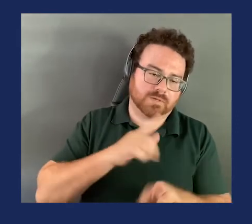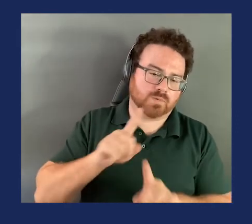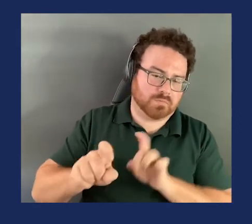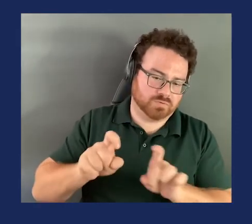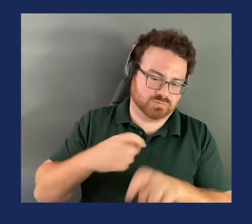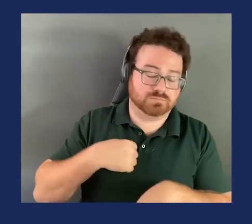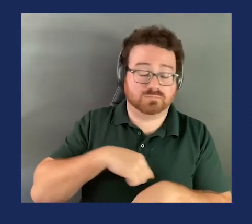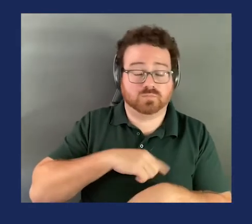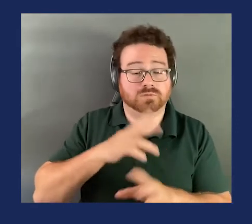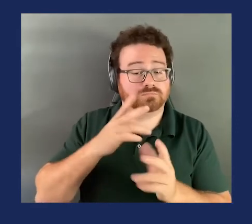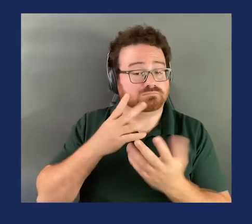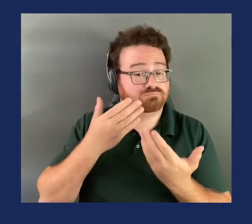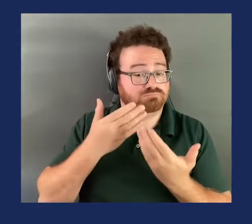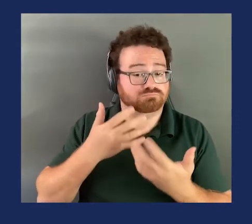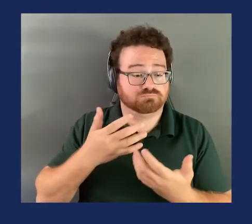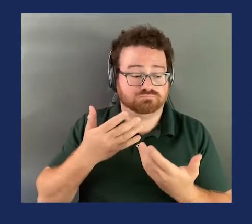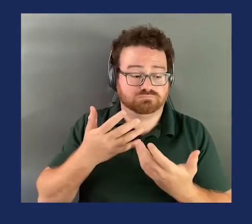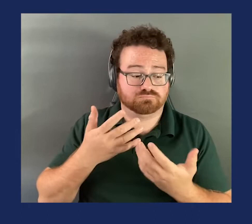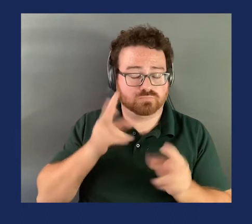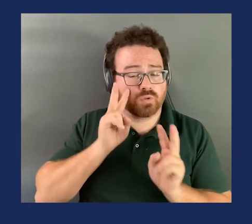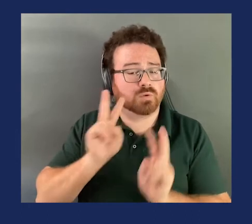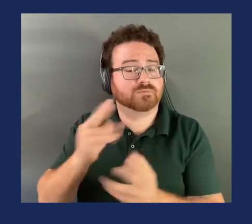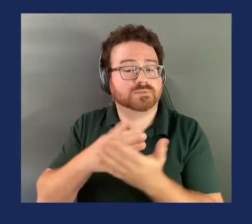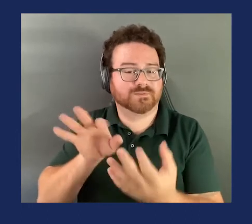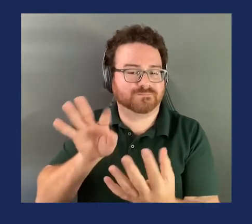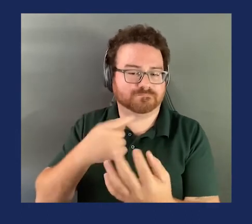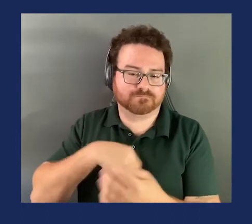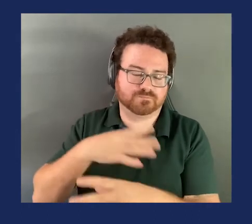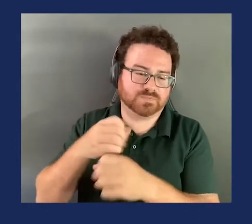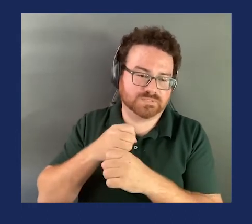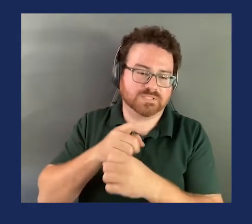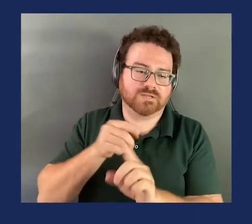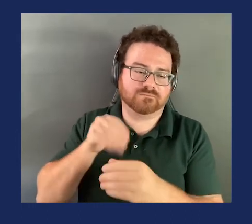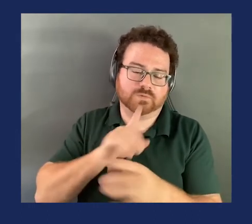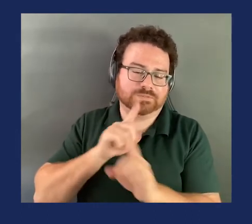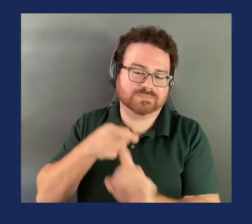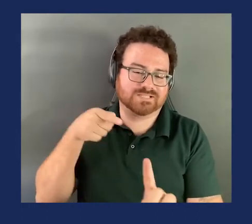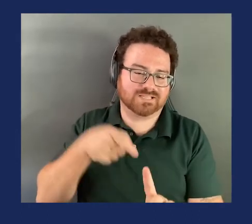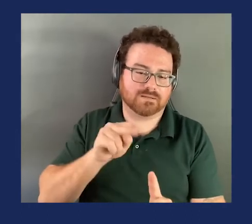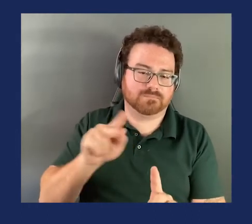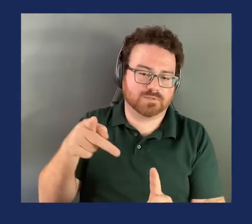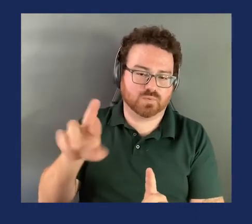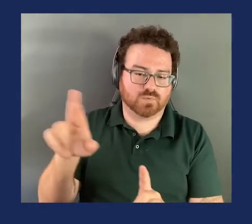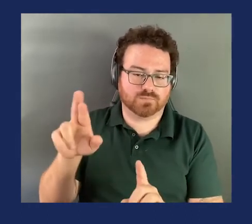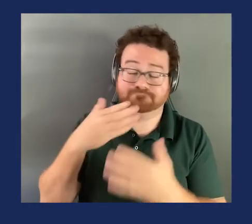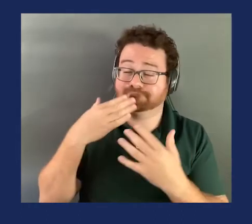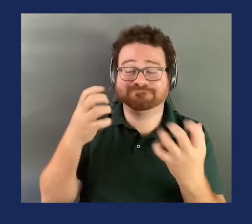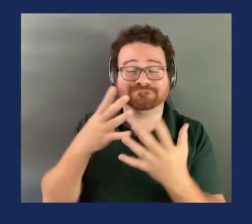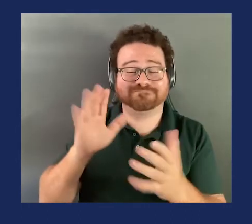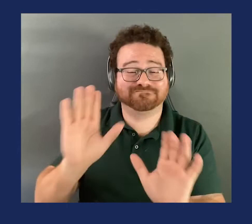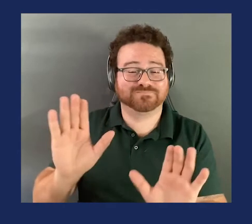forward to reviewing the comments that we receive in response to this NPR. Thank you very much and great work, everybody.